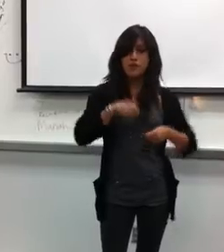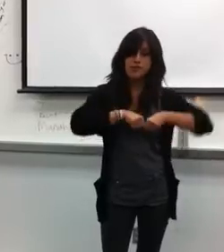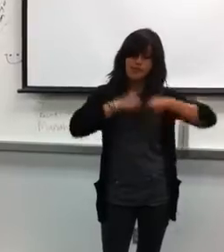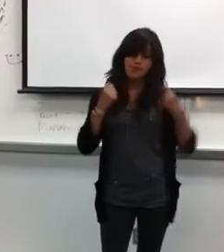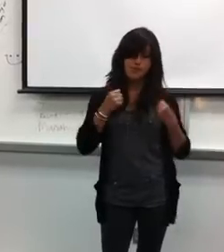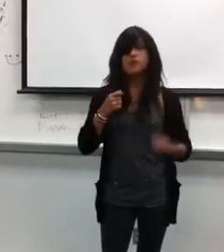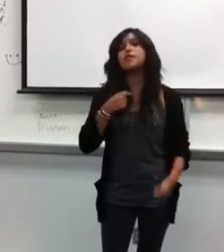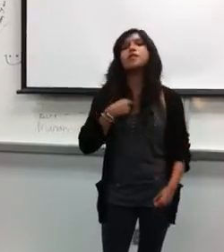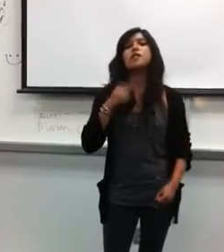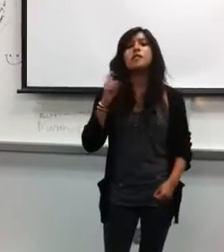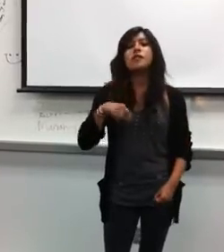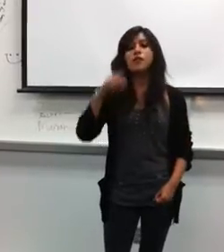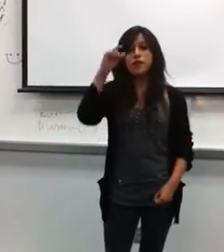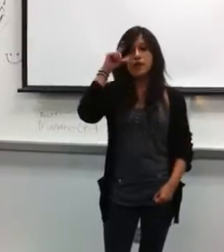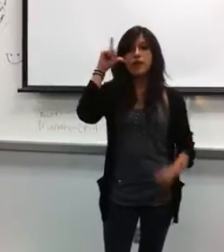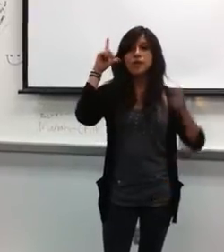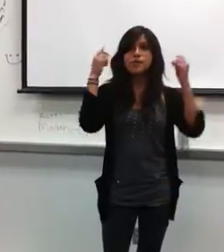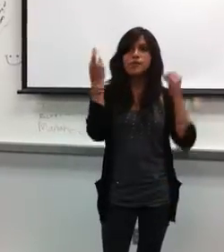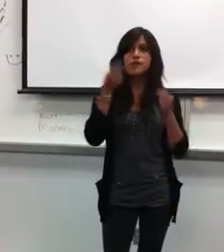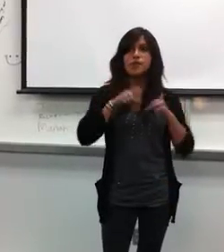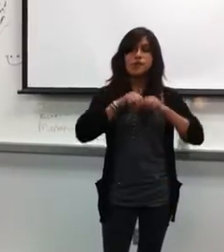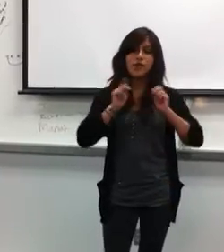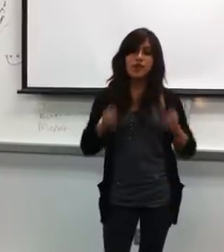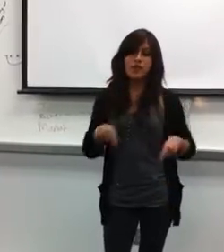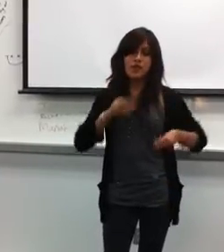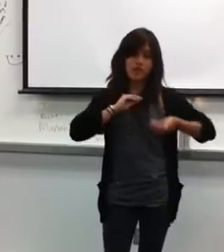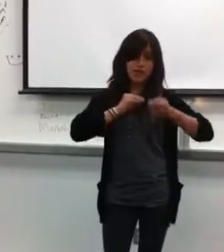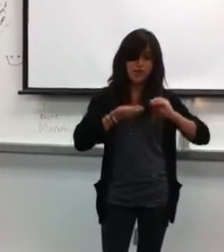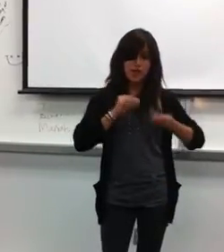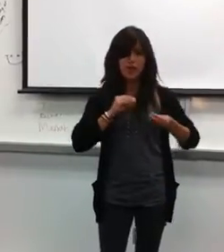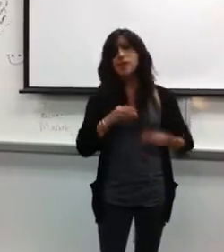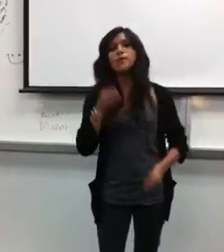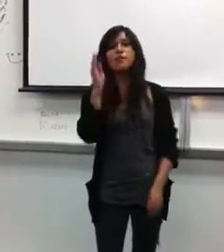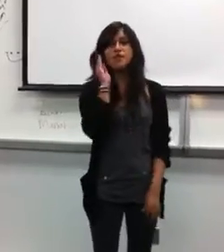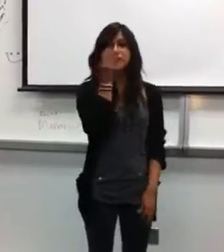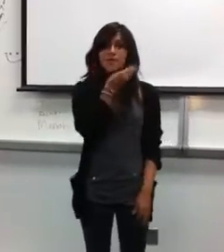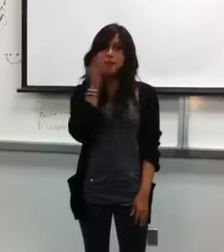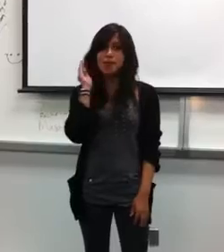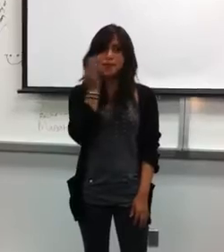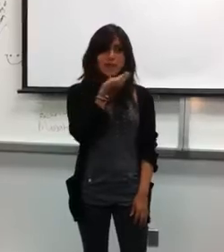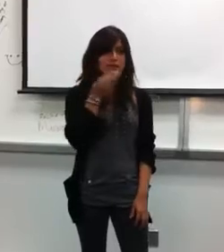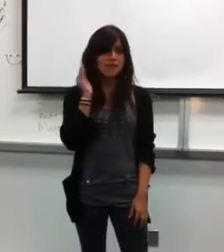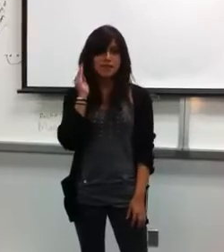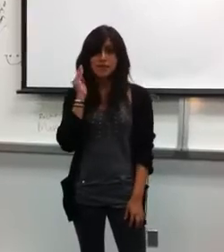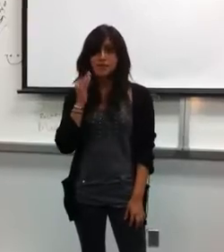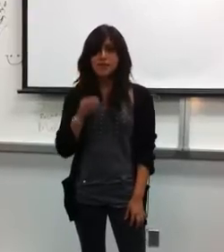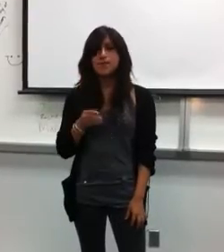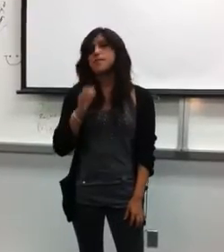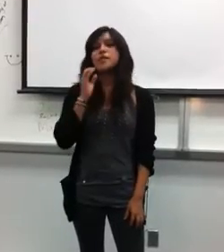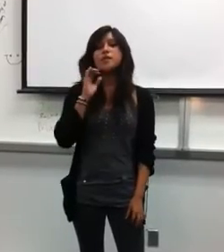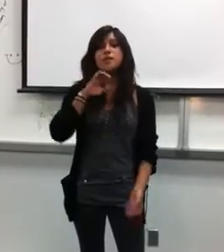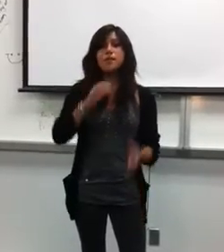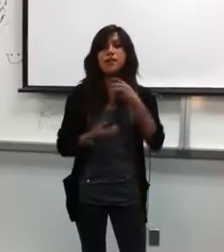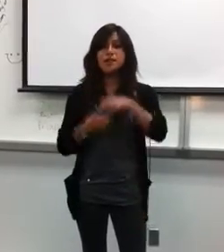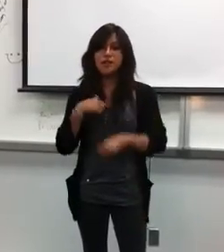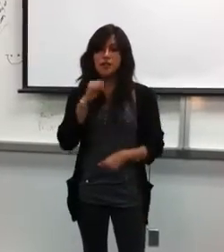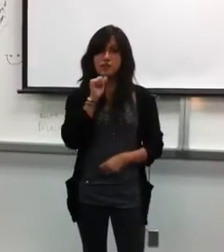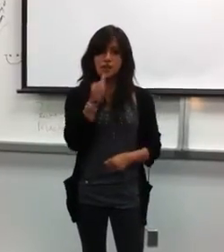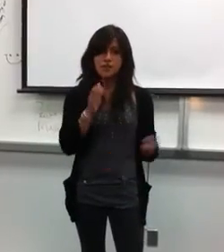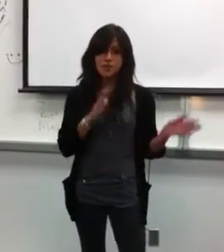through. had to wake up, it's gonna break up, fix my heart, put on my finger, another mess I didn't